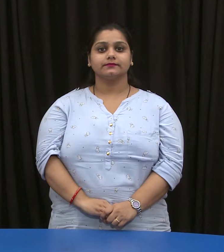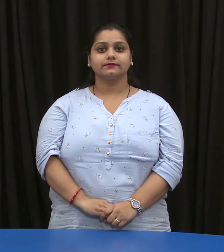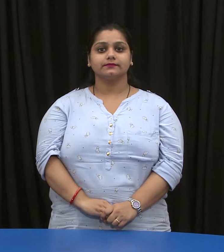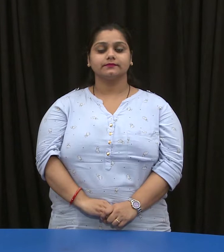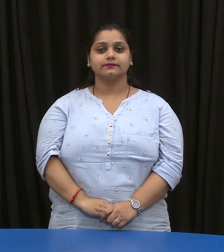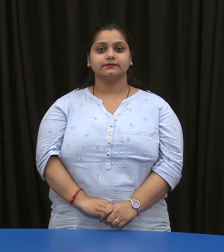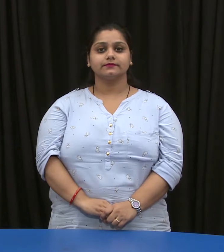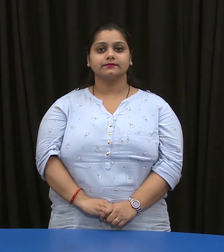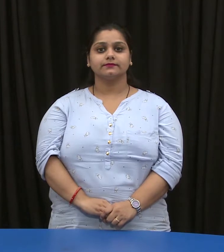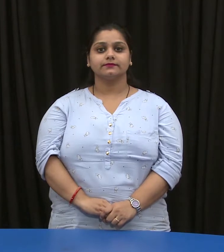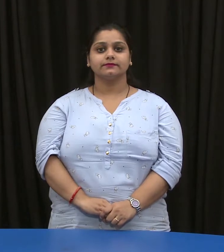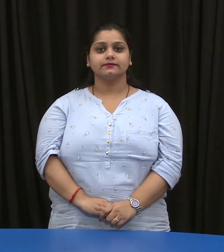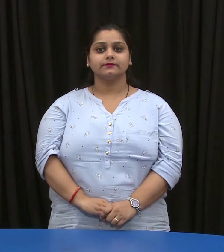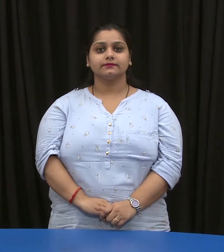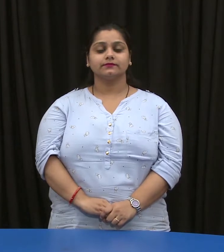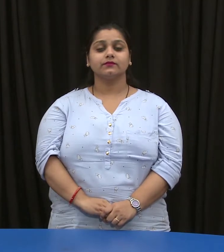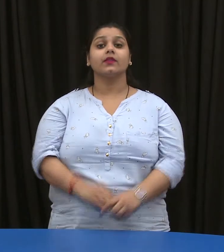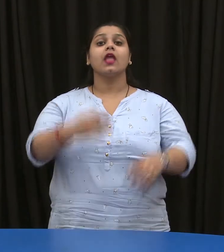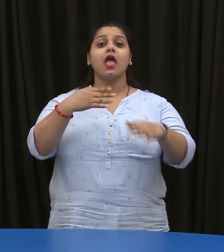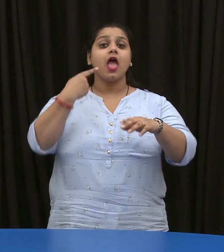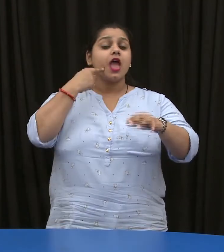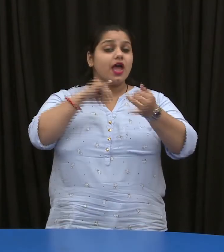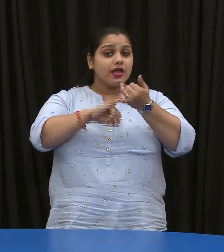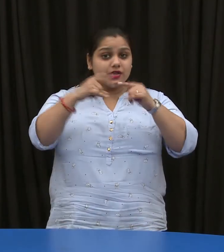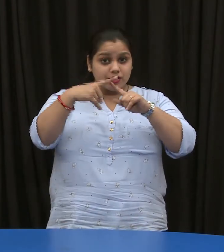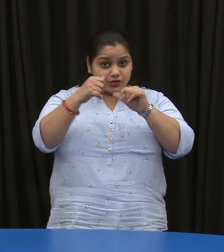To install software or hardware,